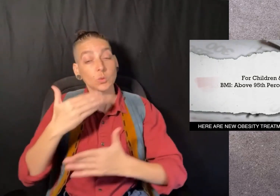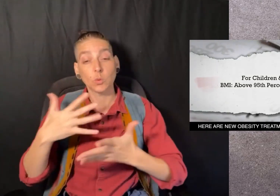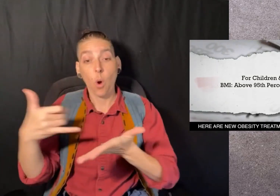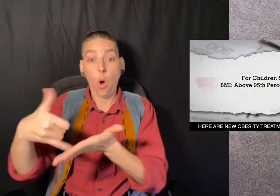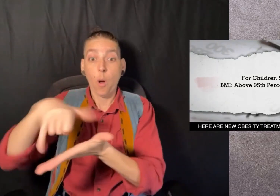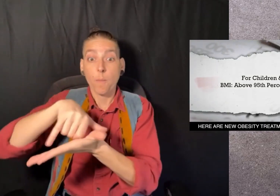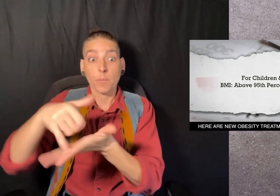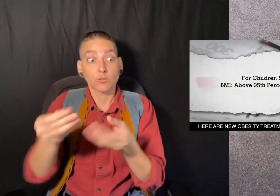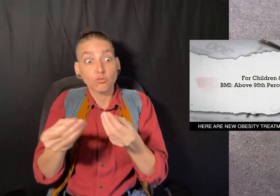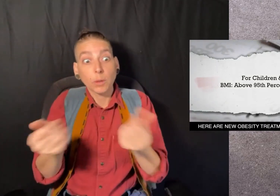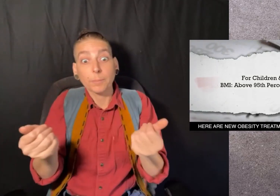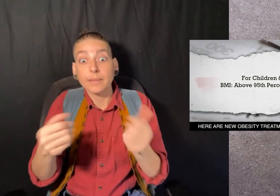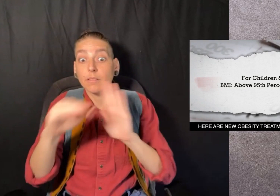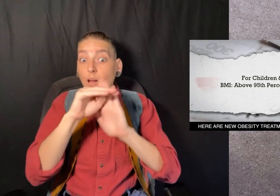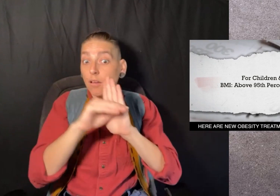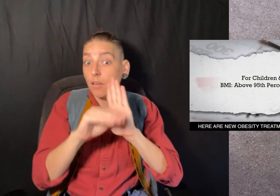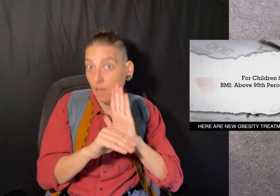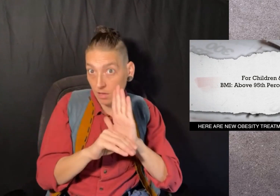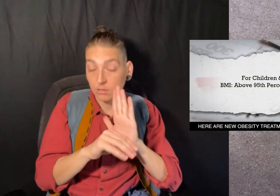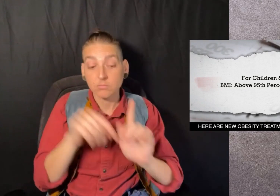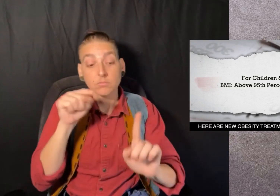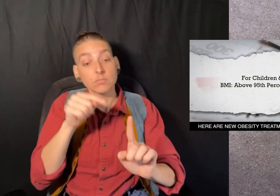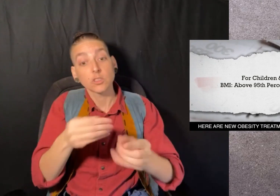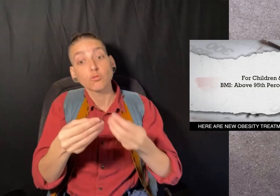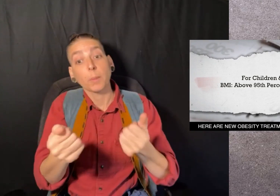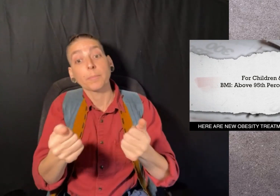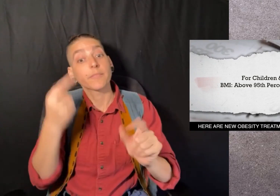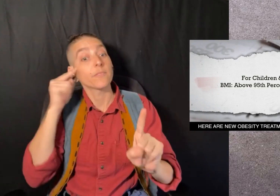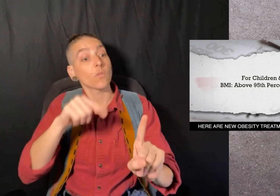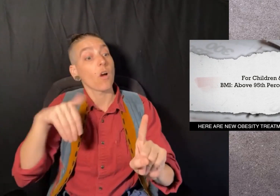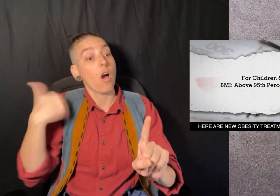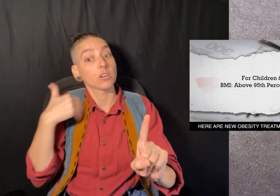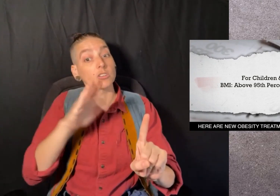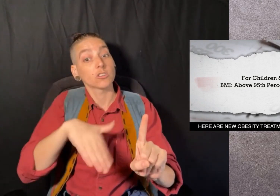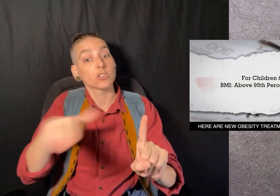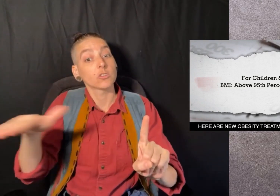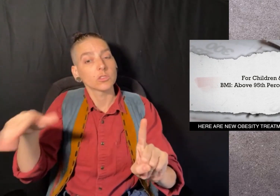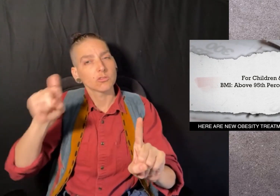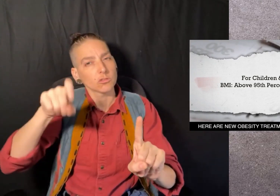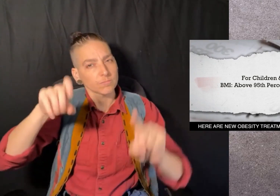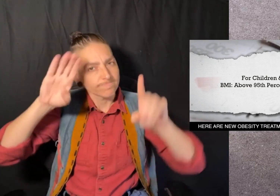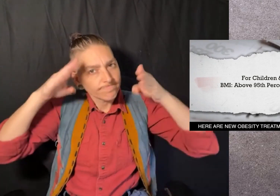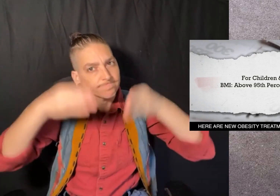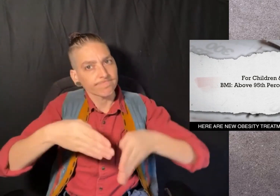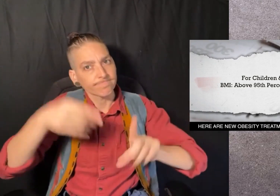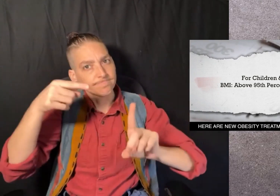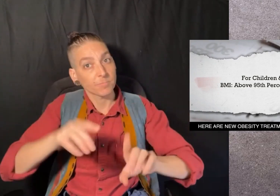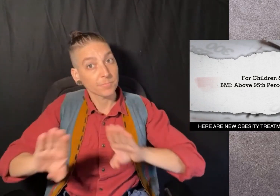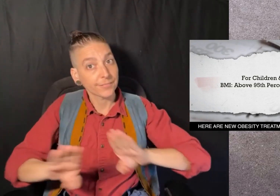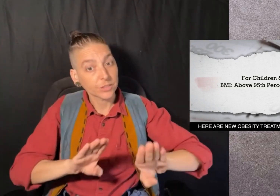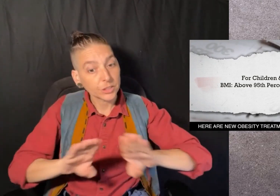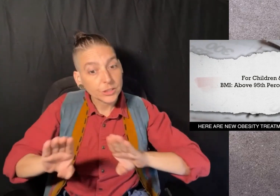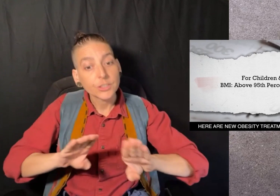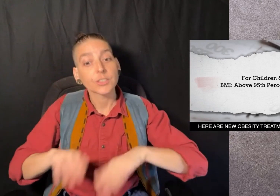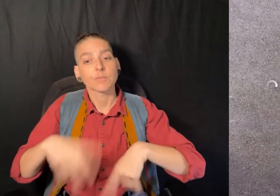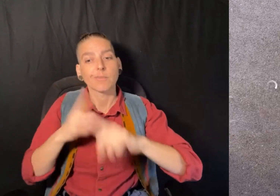Obesity treatment guidelines should focus on behavior and lifestyle